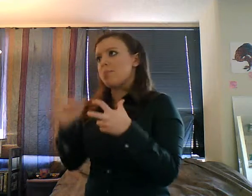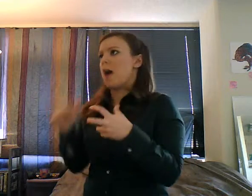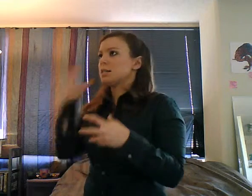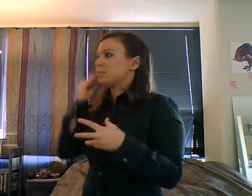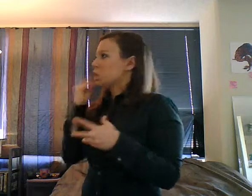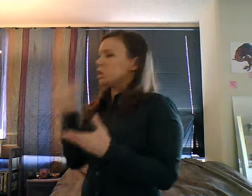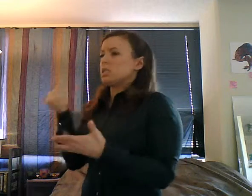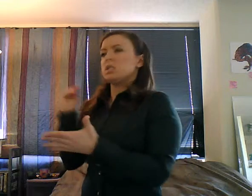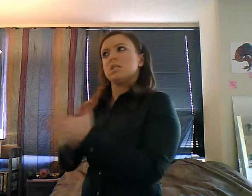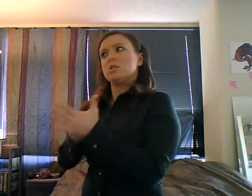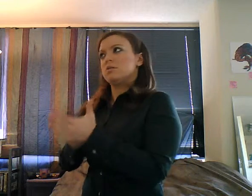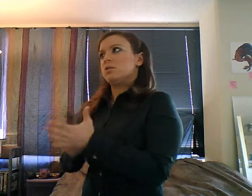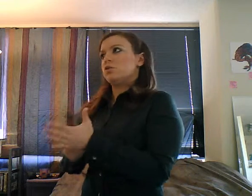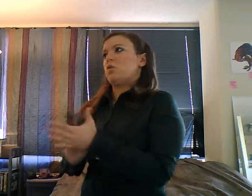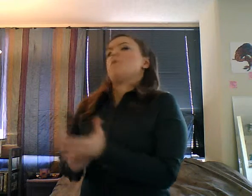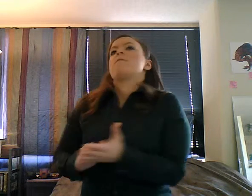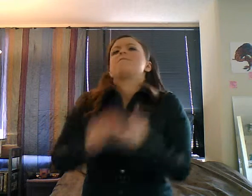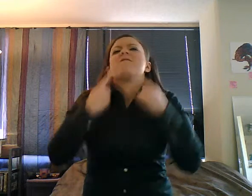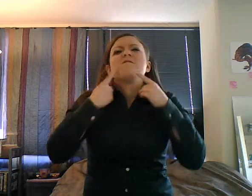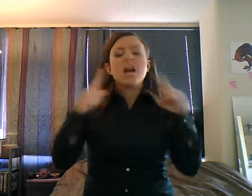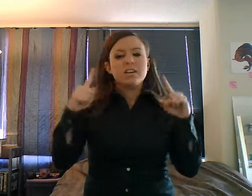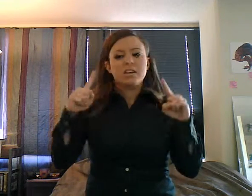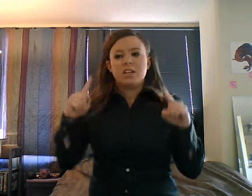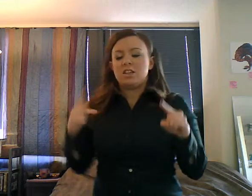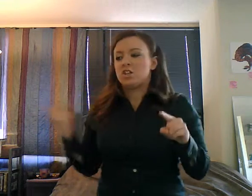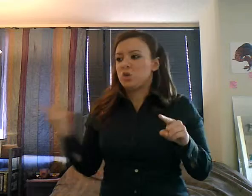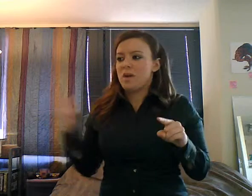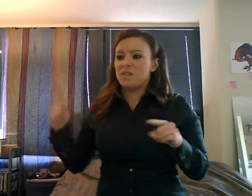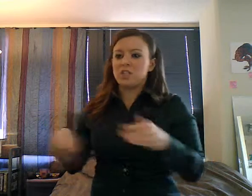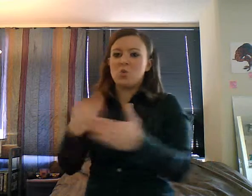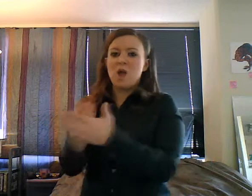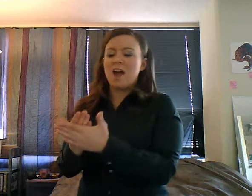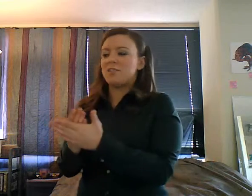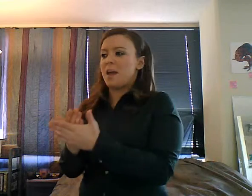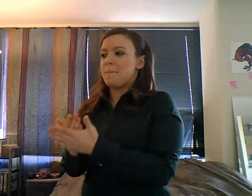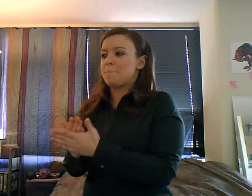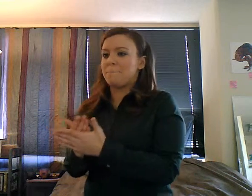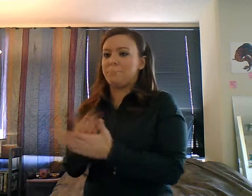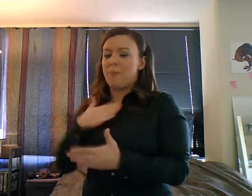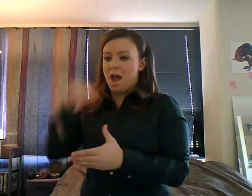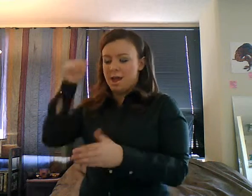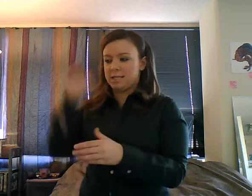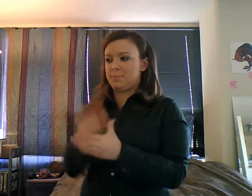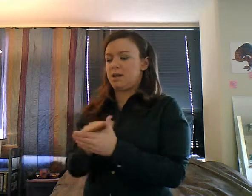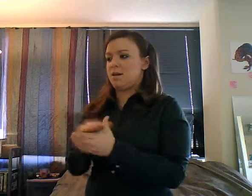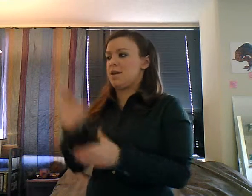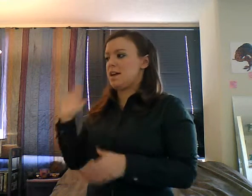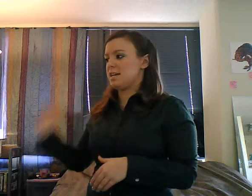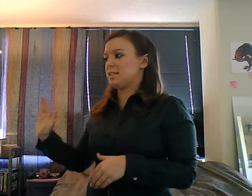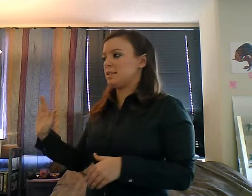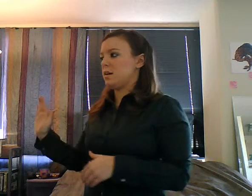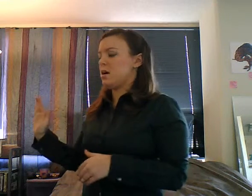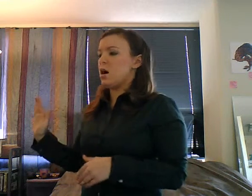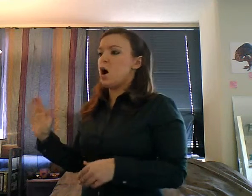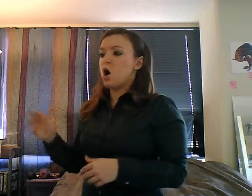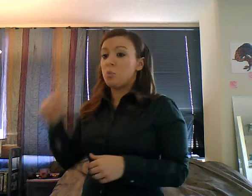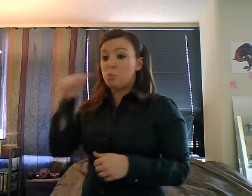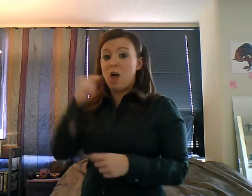his wife in Alexandria, VA, or Virginia. Yeah, um, and so,